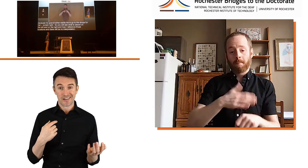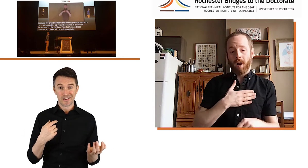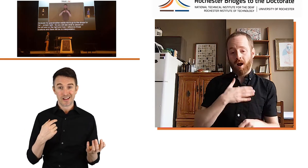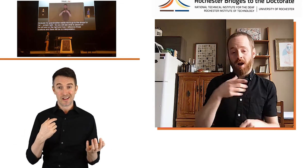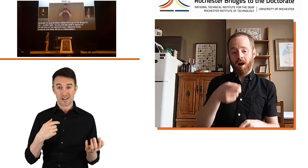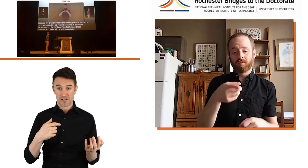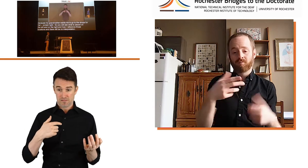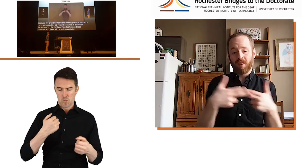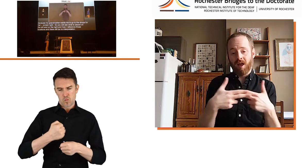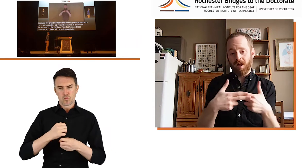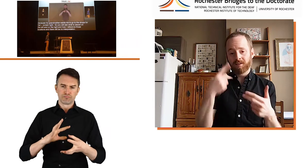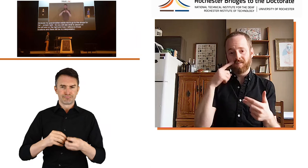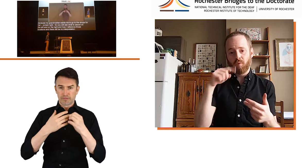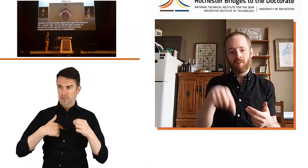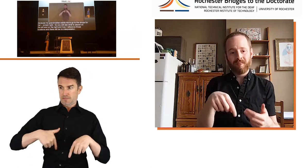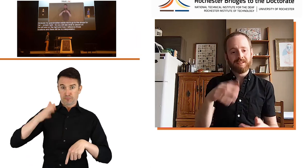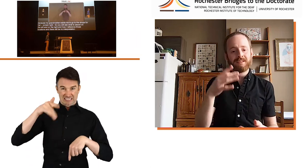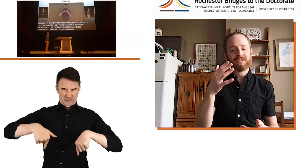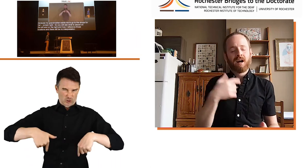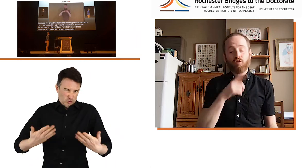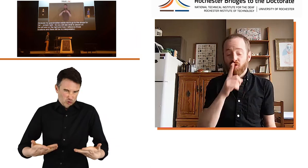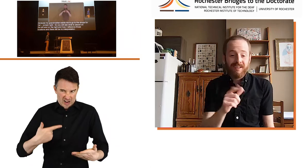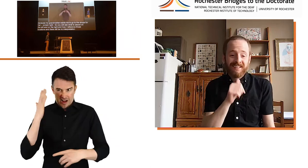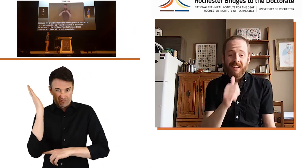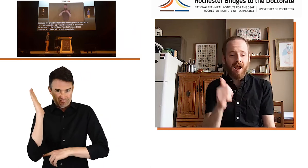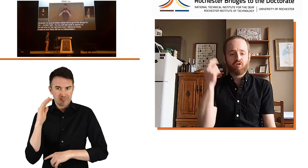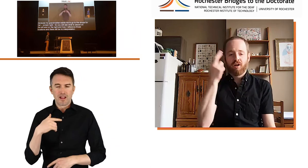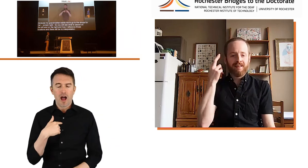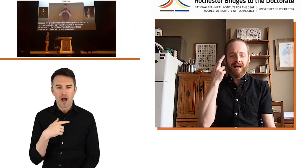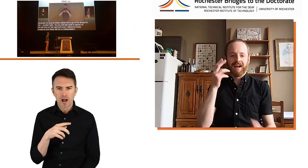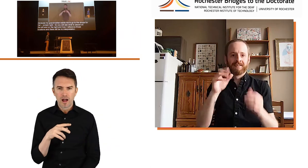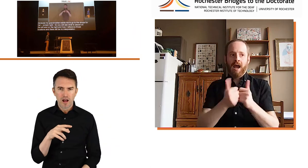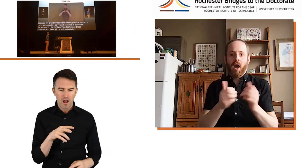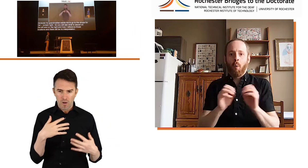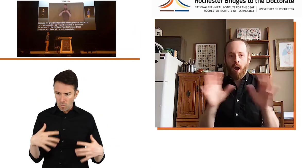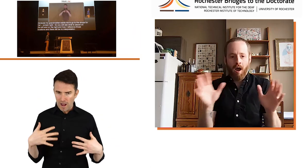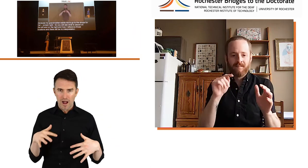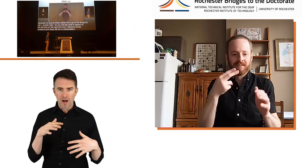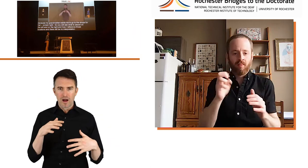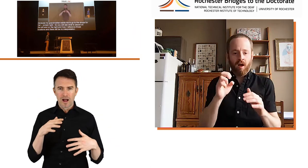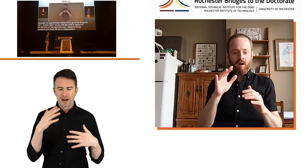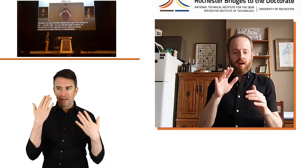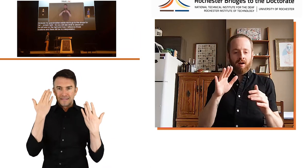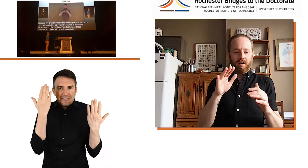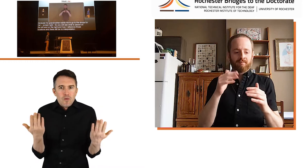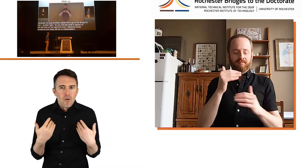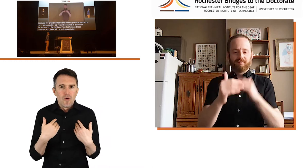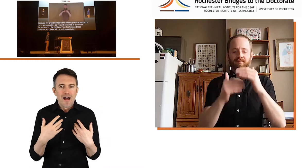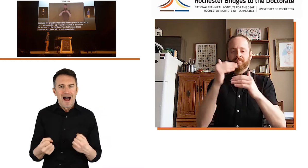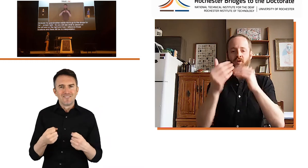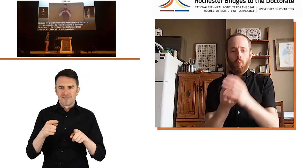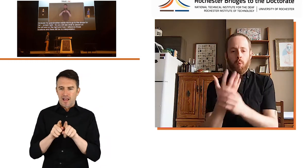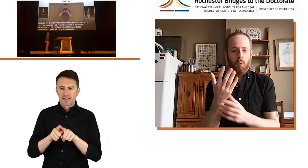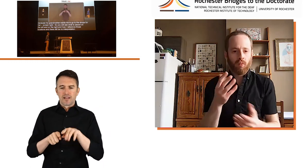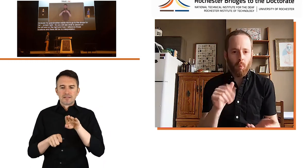And this was very cool. When I was working on my slides for this, I really, I didn't realize